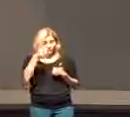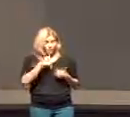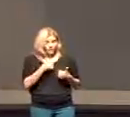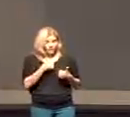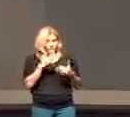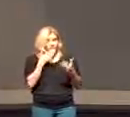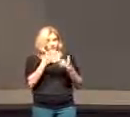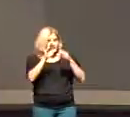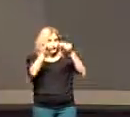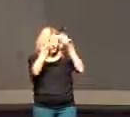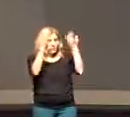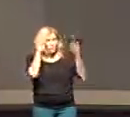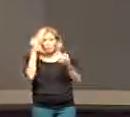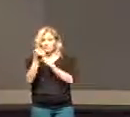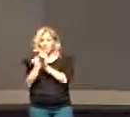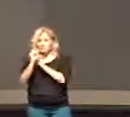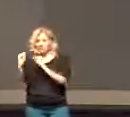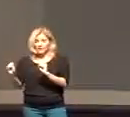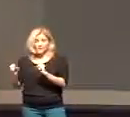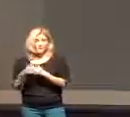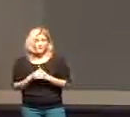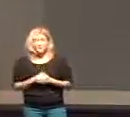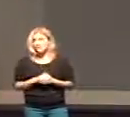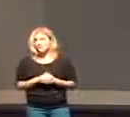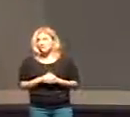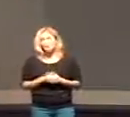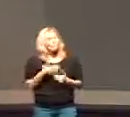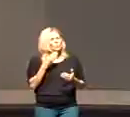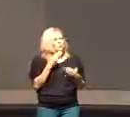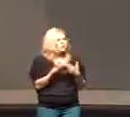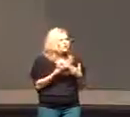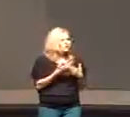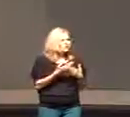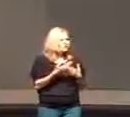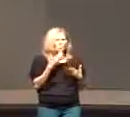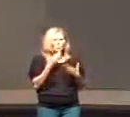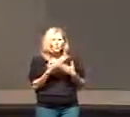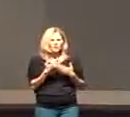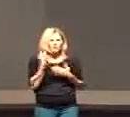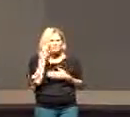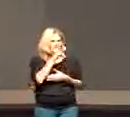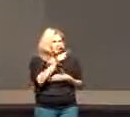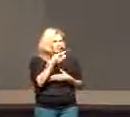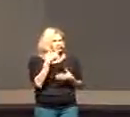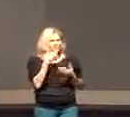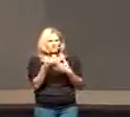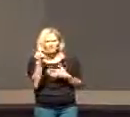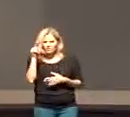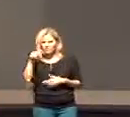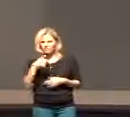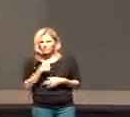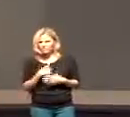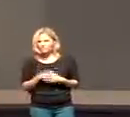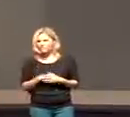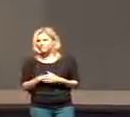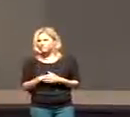gospel will save it what good is it what good is it for you what good is it for me